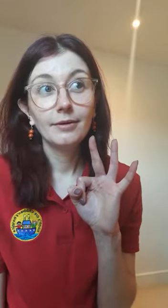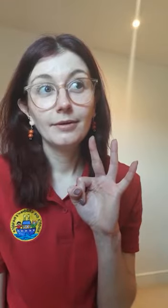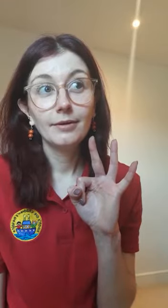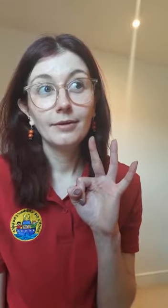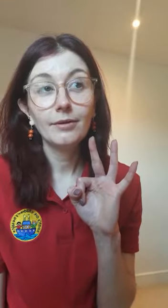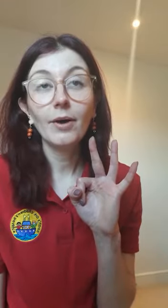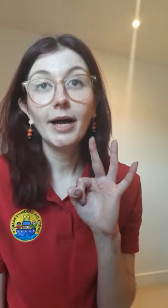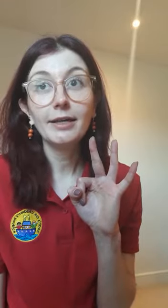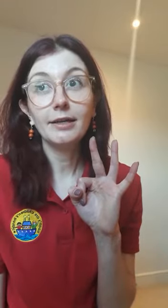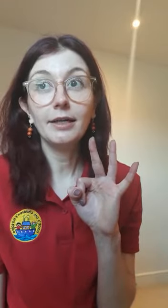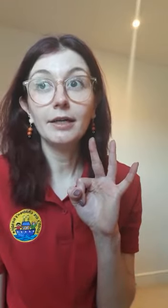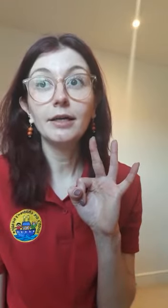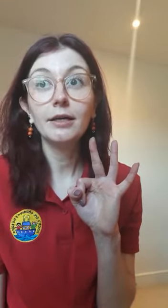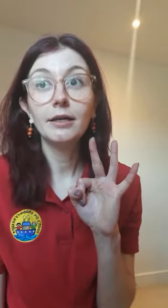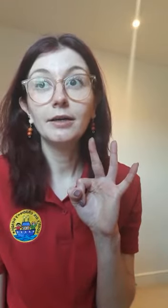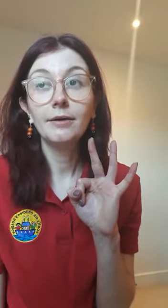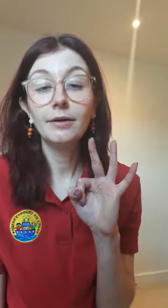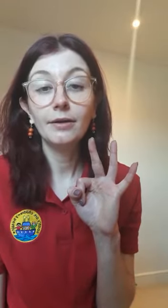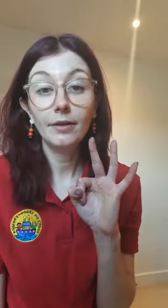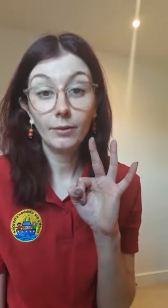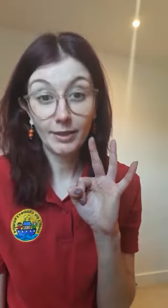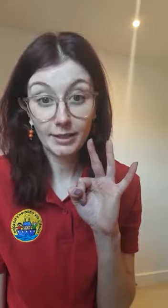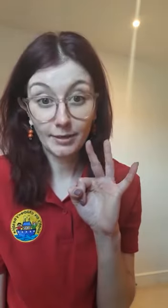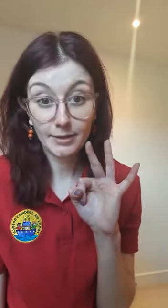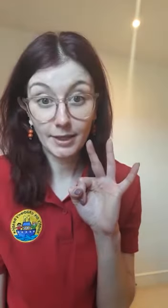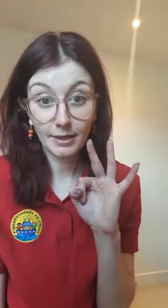So I can hear the wind outside.